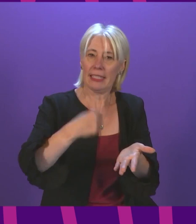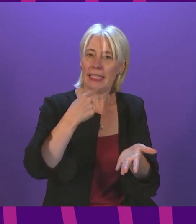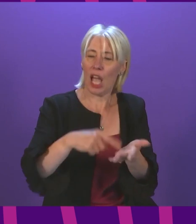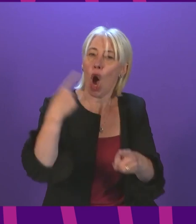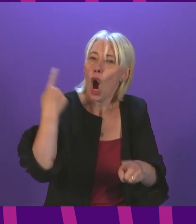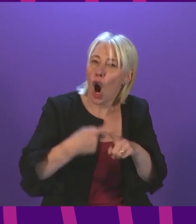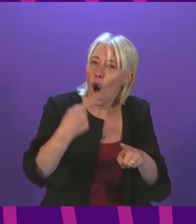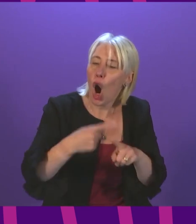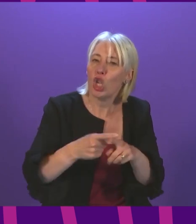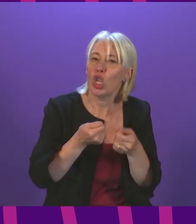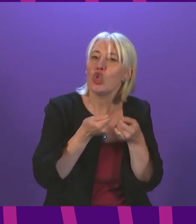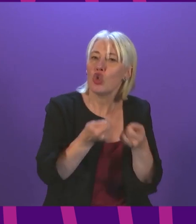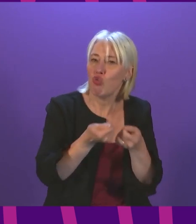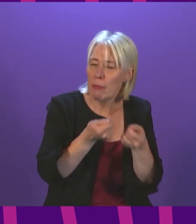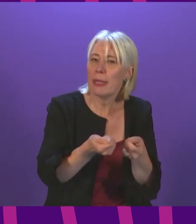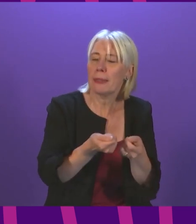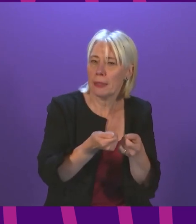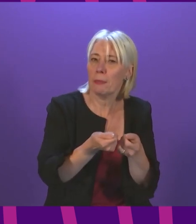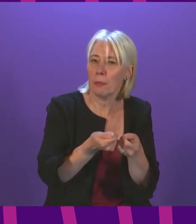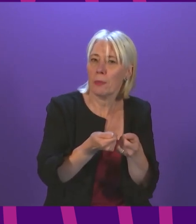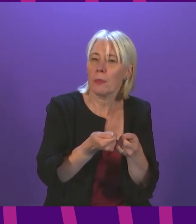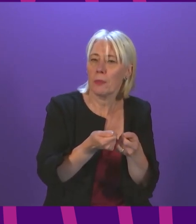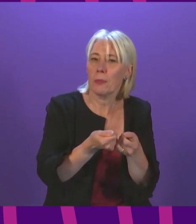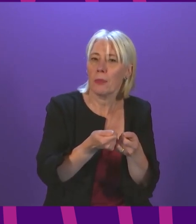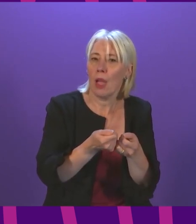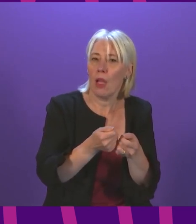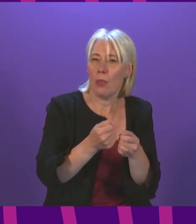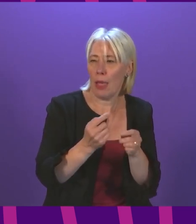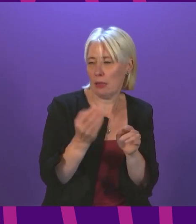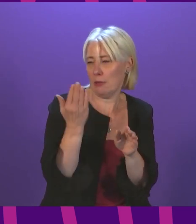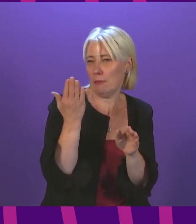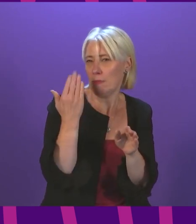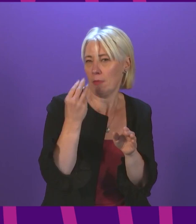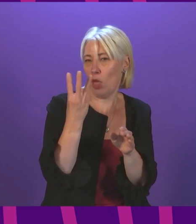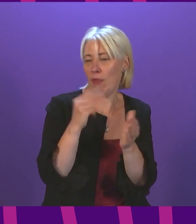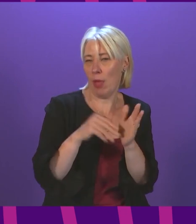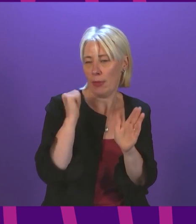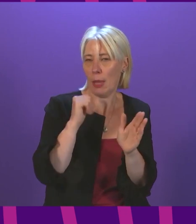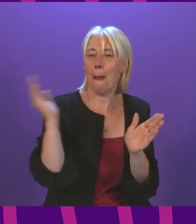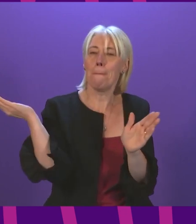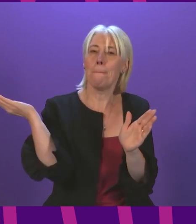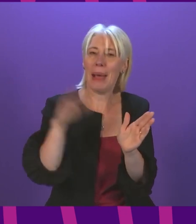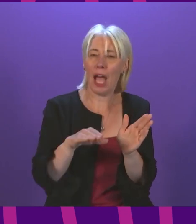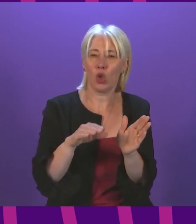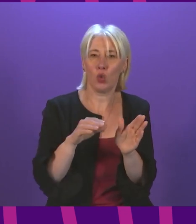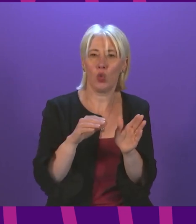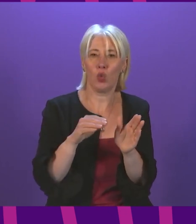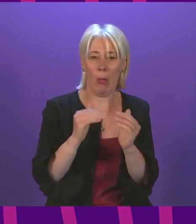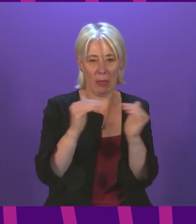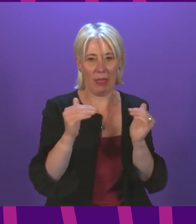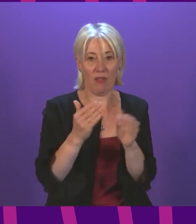urgent treatment pathway are now in the last quarter back to pre-pandemic levels which is a positive